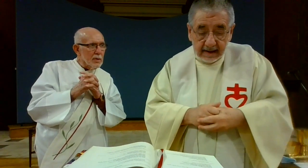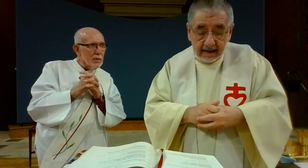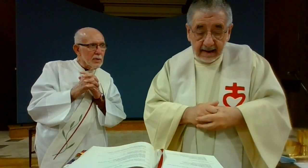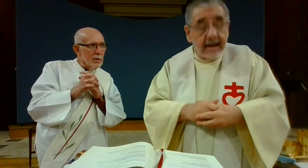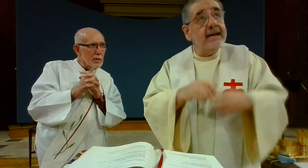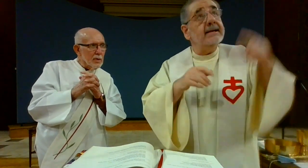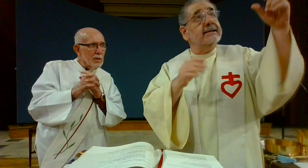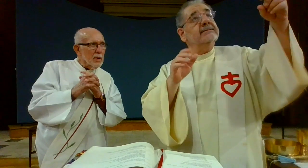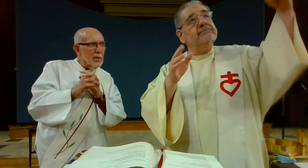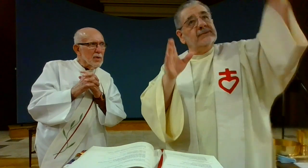world